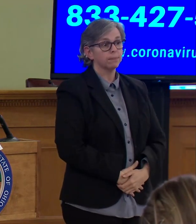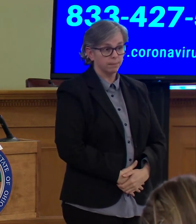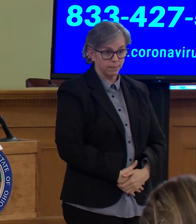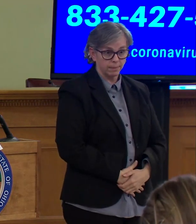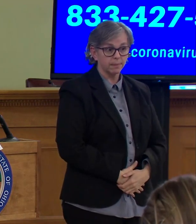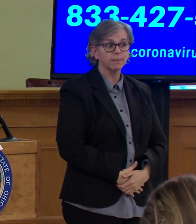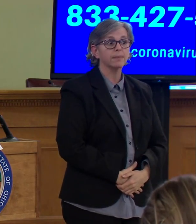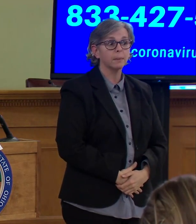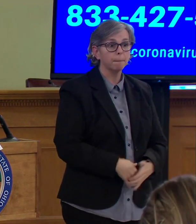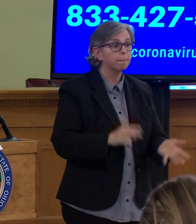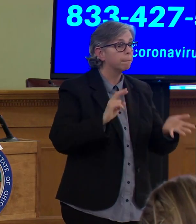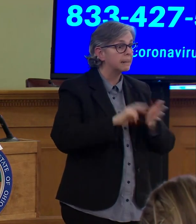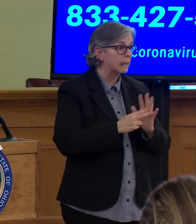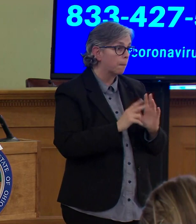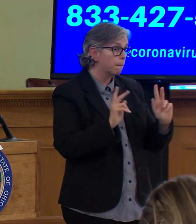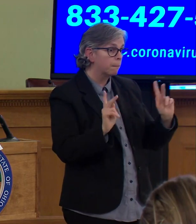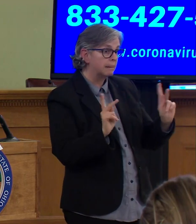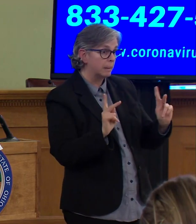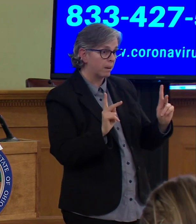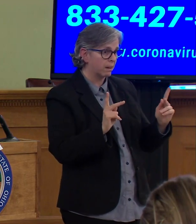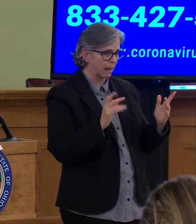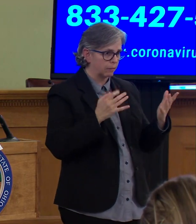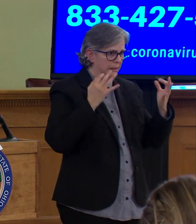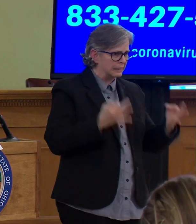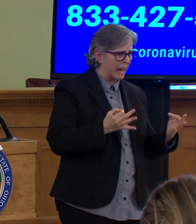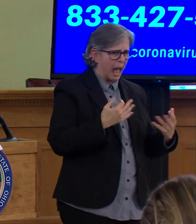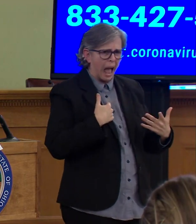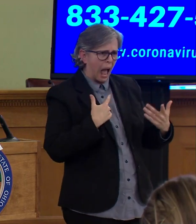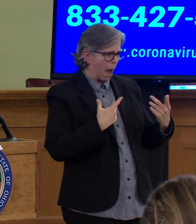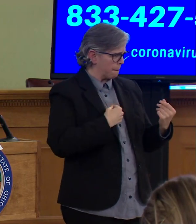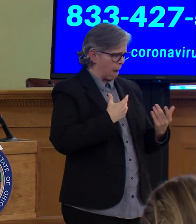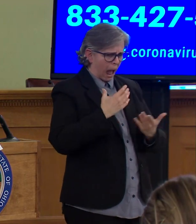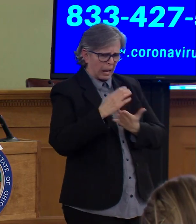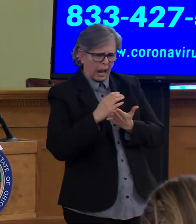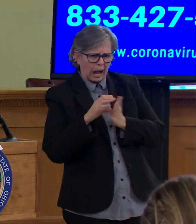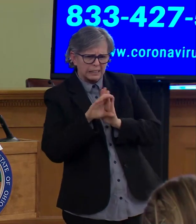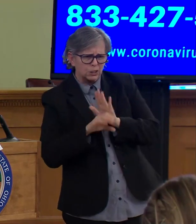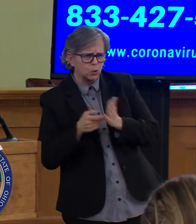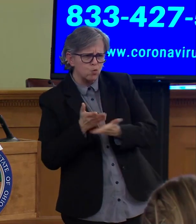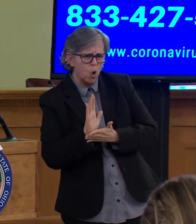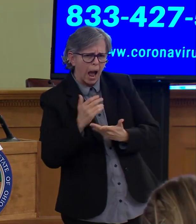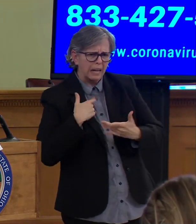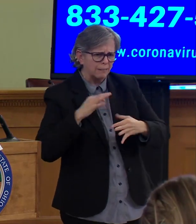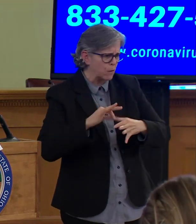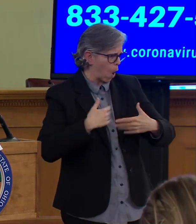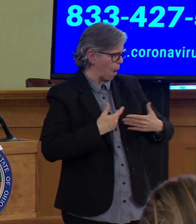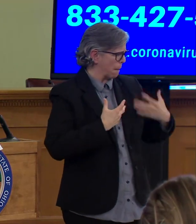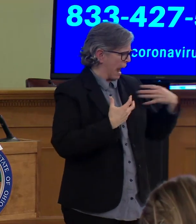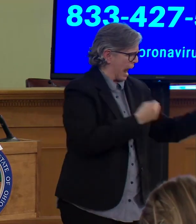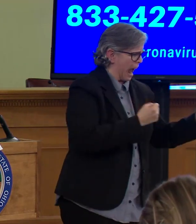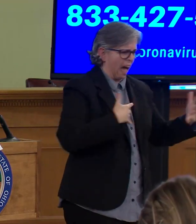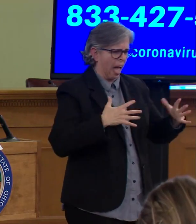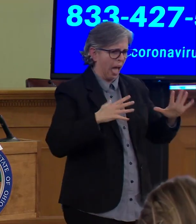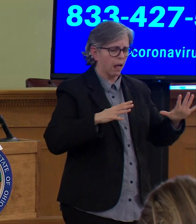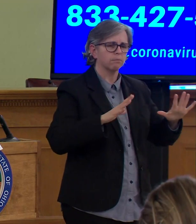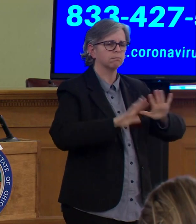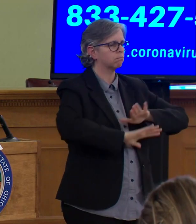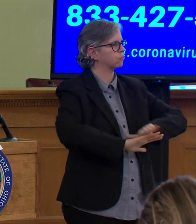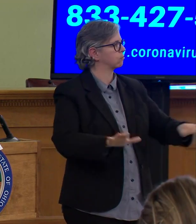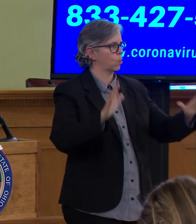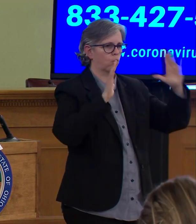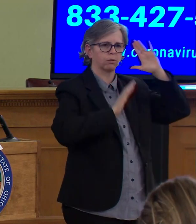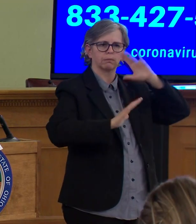have to choose between their constitutional rights and their health. This is not a decision that was easily made,